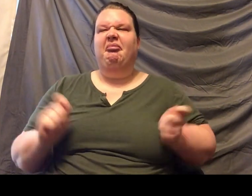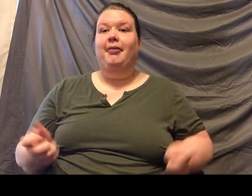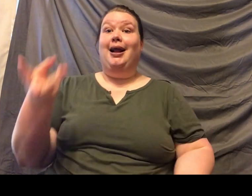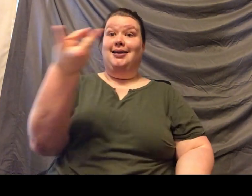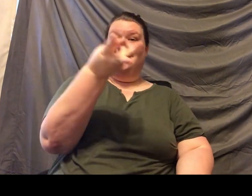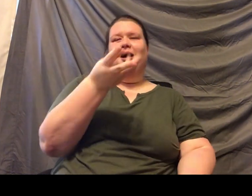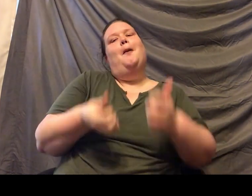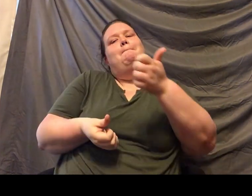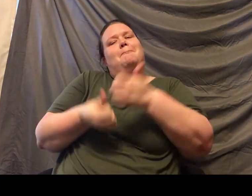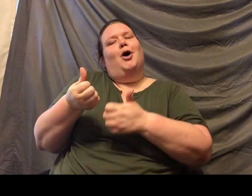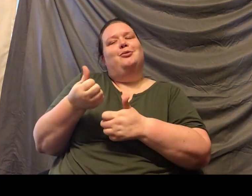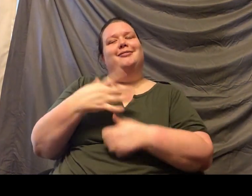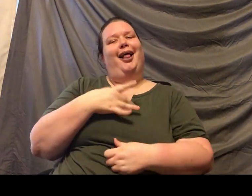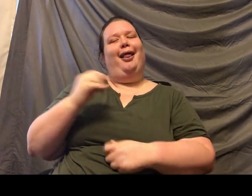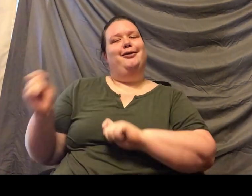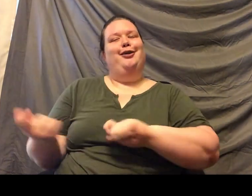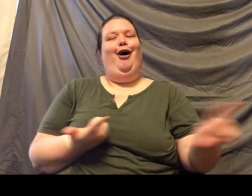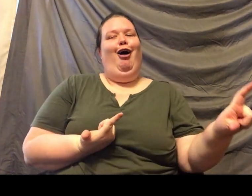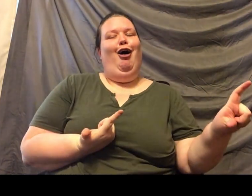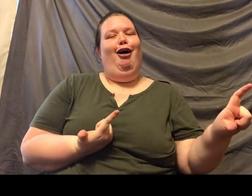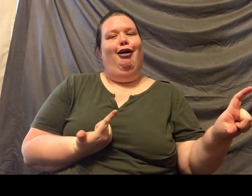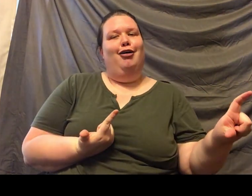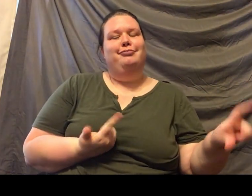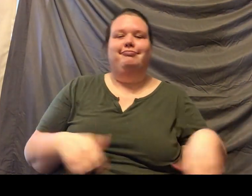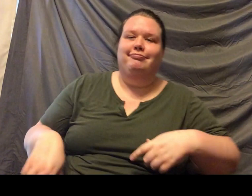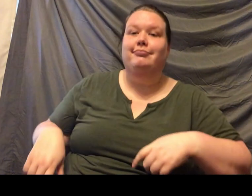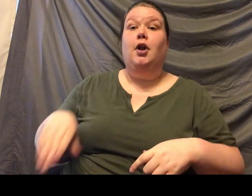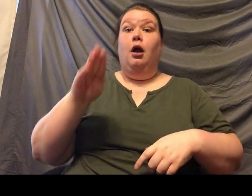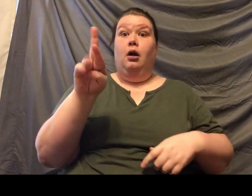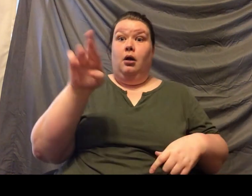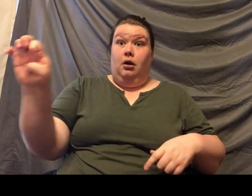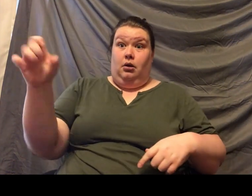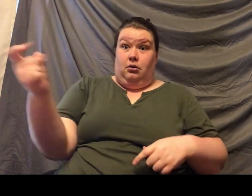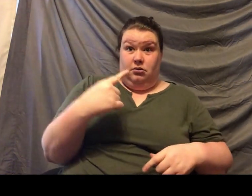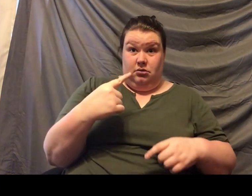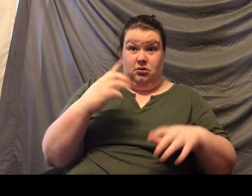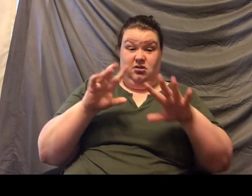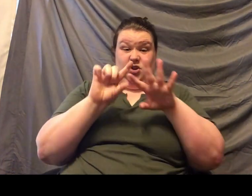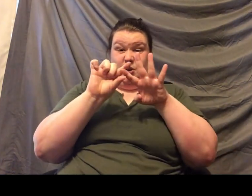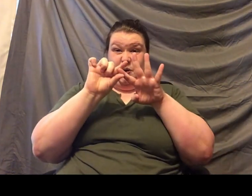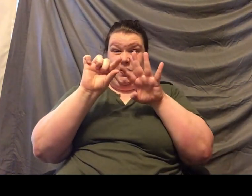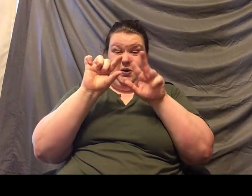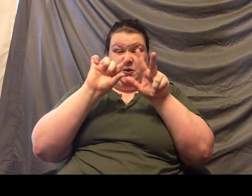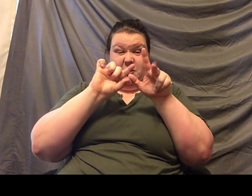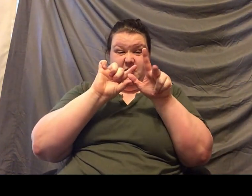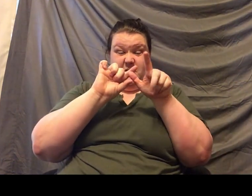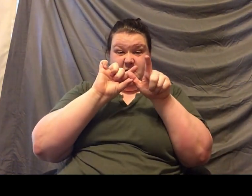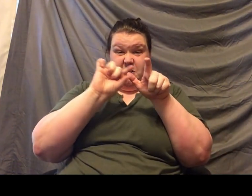So, what's next breed? Do you cut their nails? We actually will cut their nails. We let them stay really long because